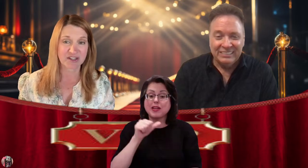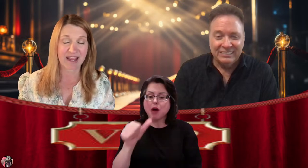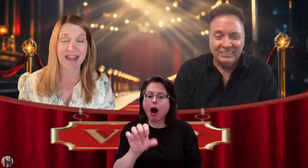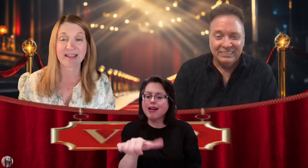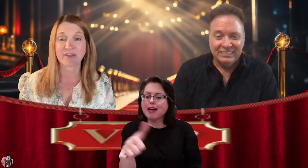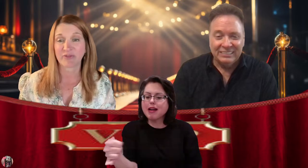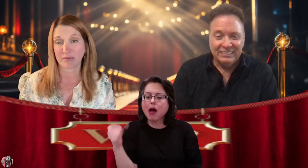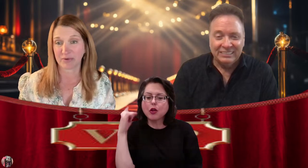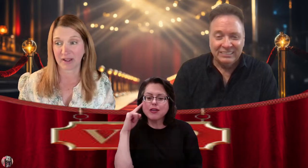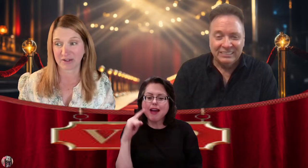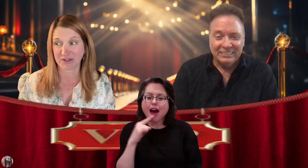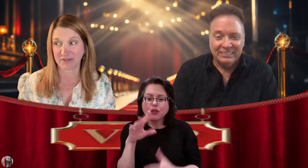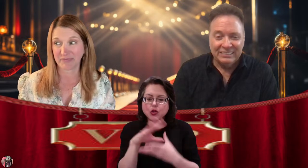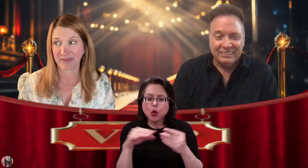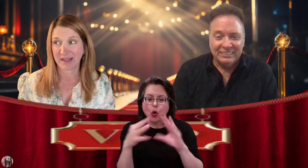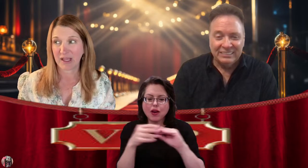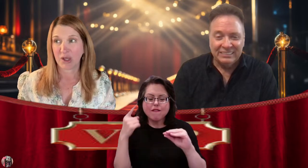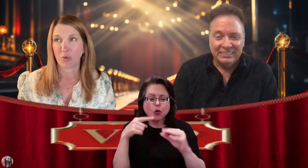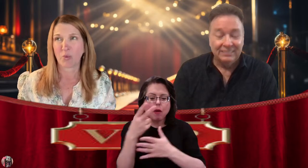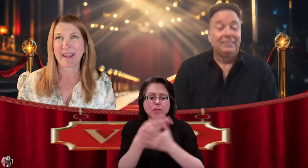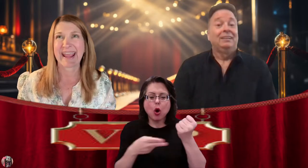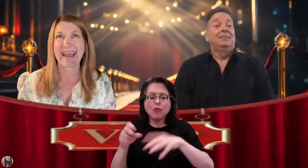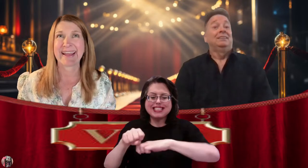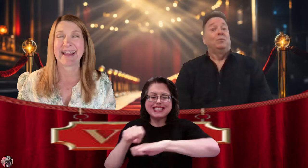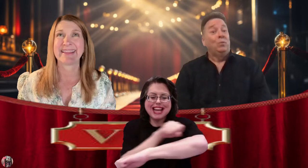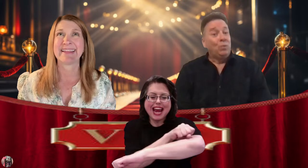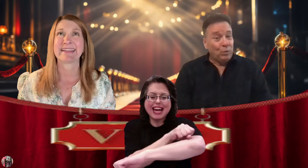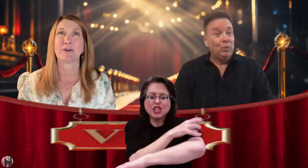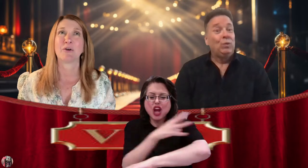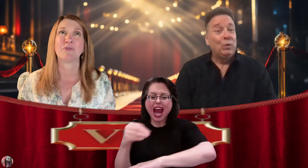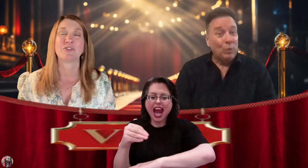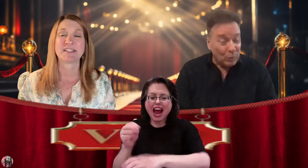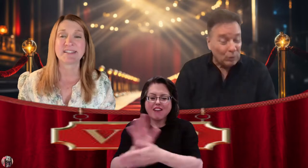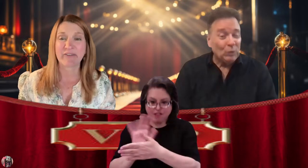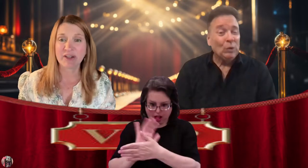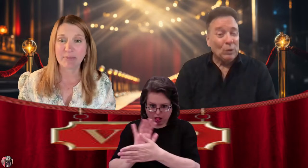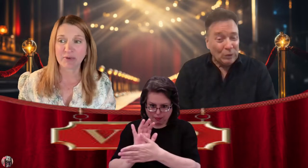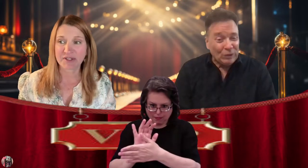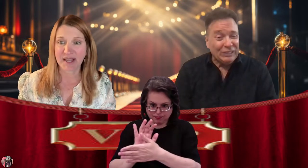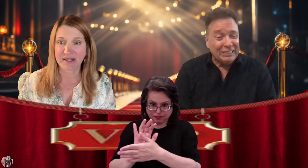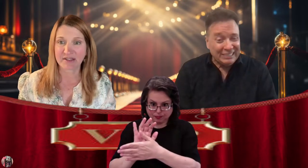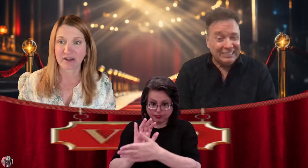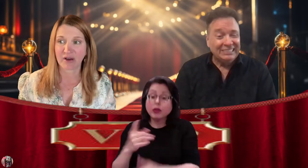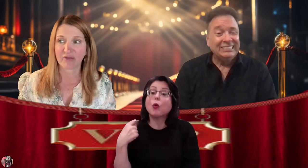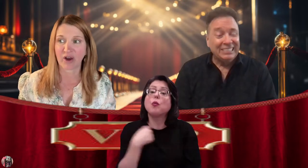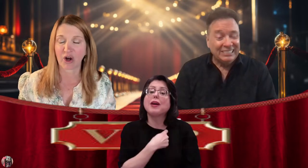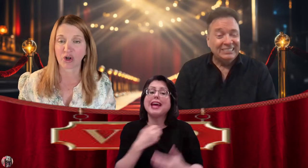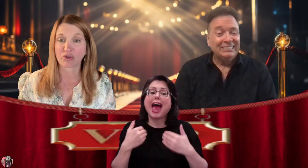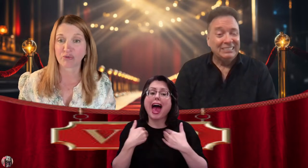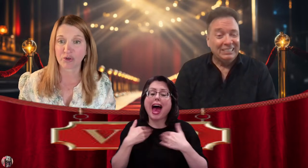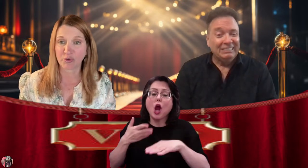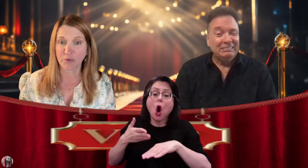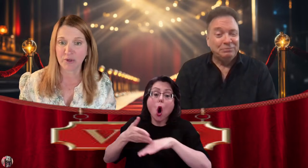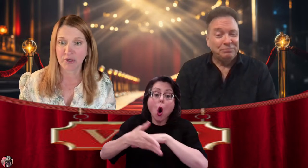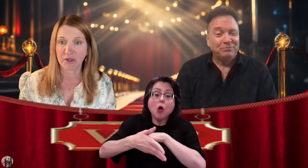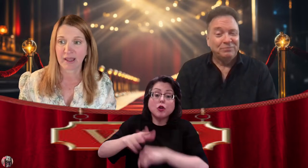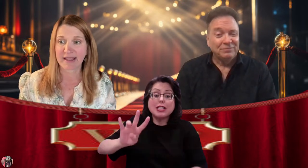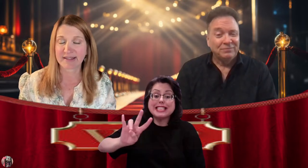and the film production. We had, I think, over 70% of our crew and